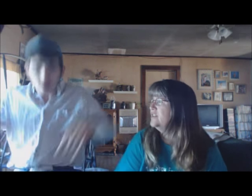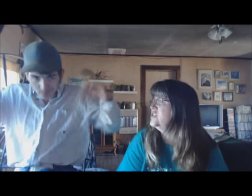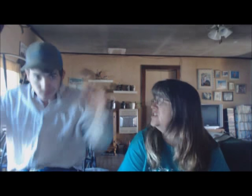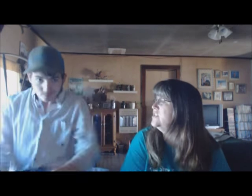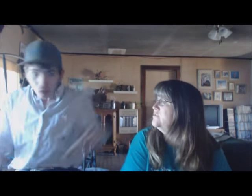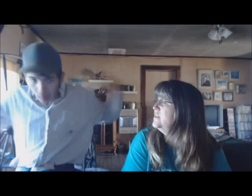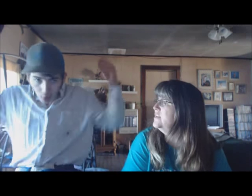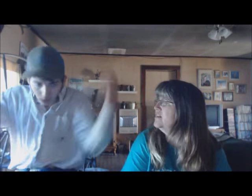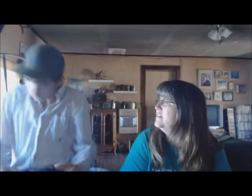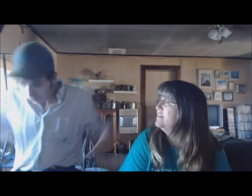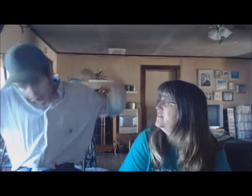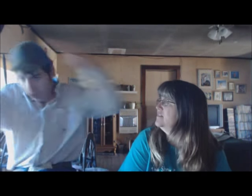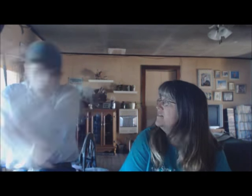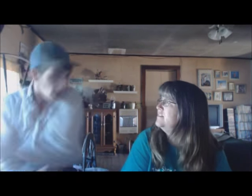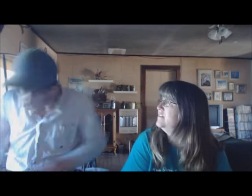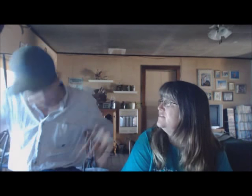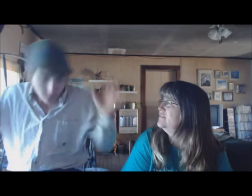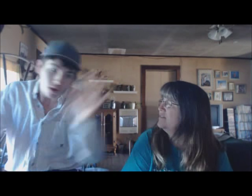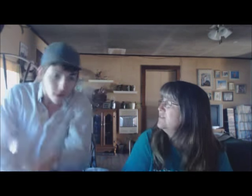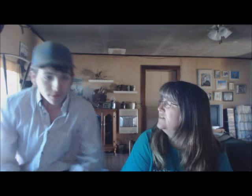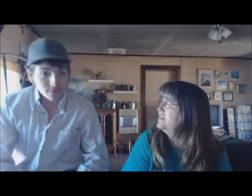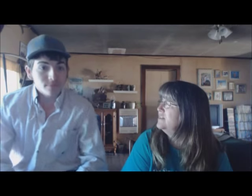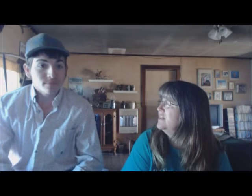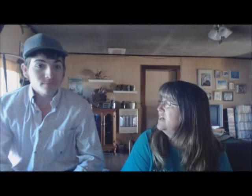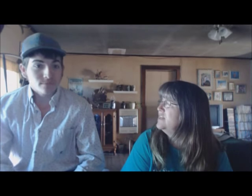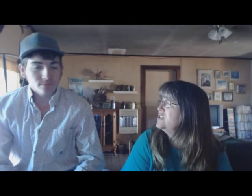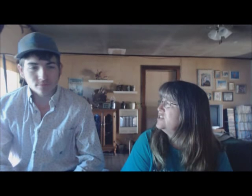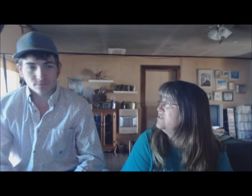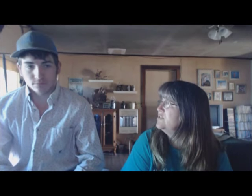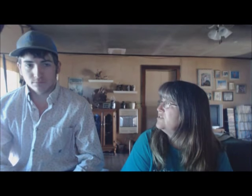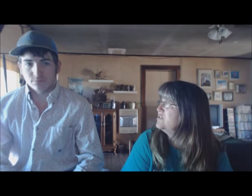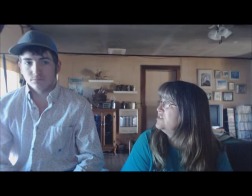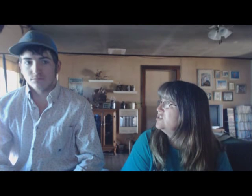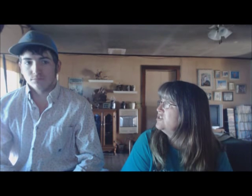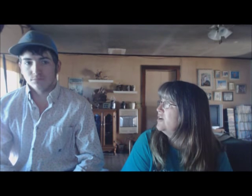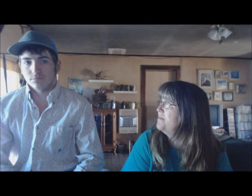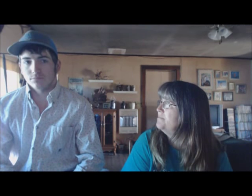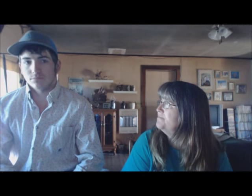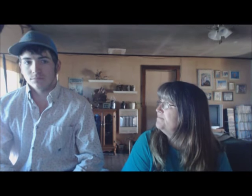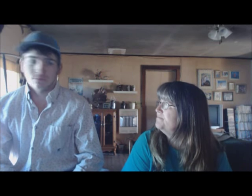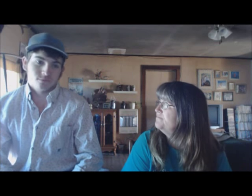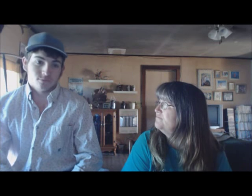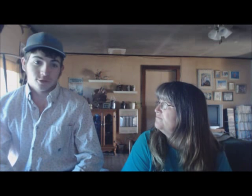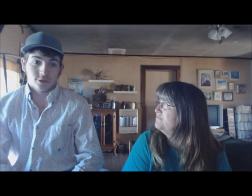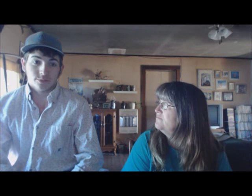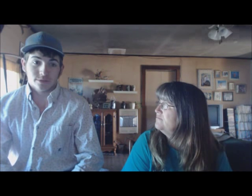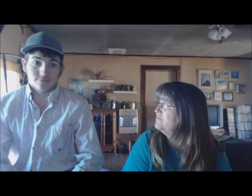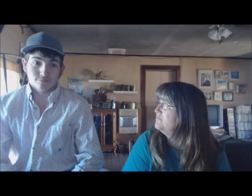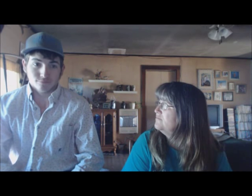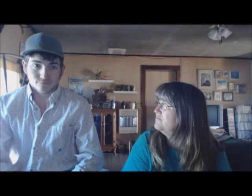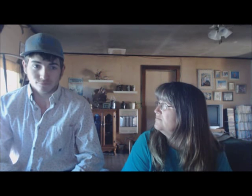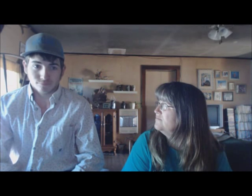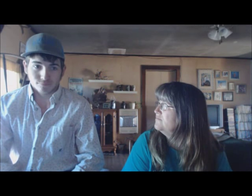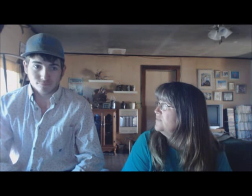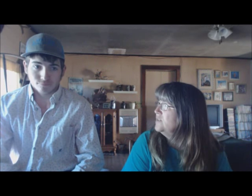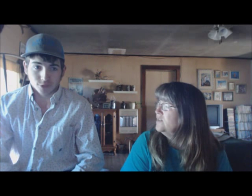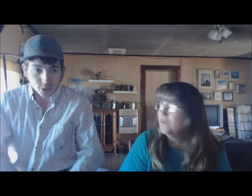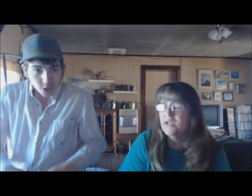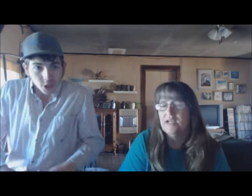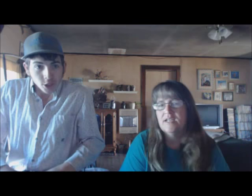how did she do when you cinched her up? She went. We've got